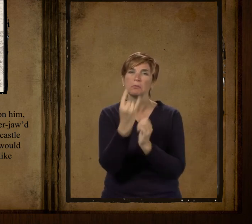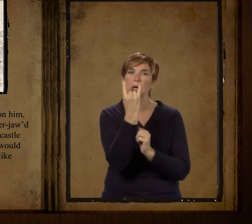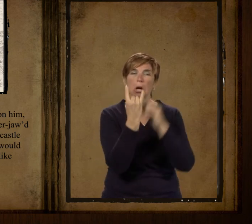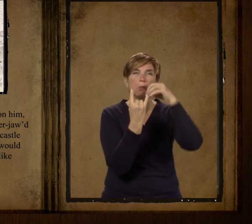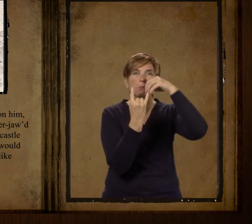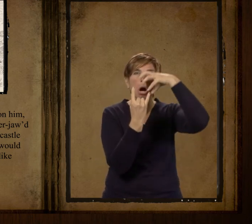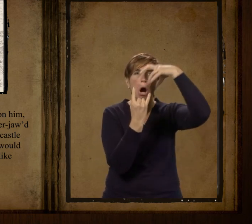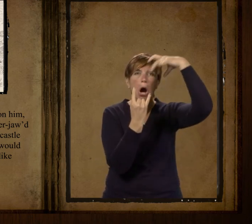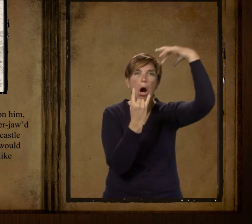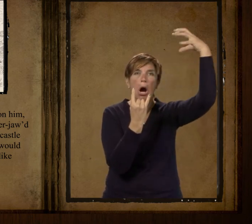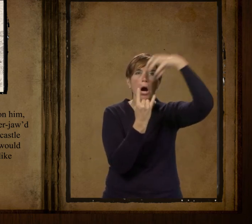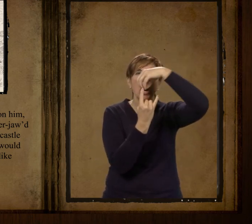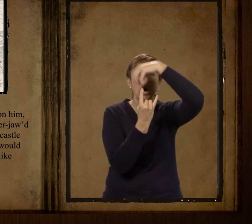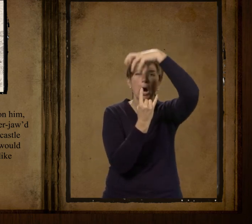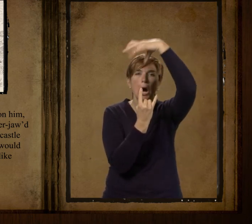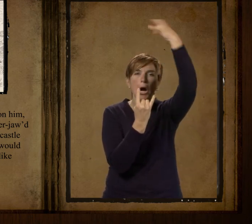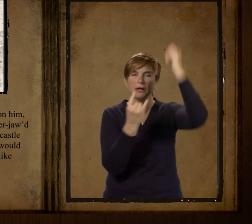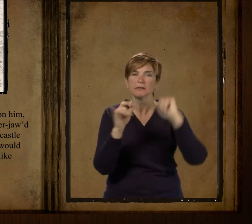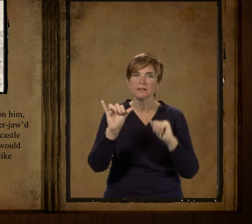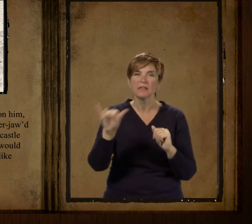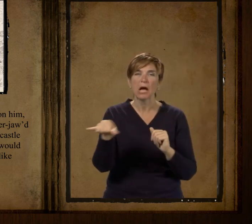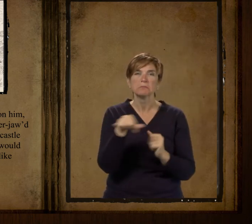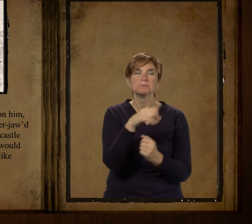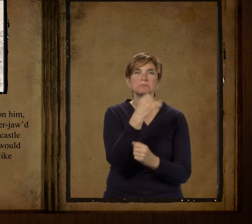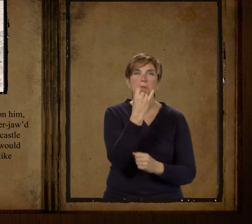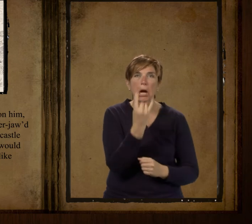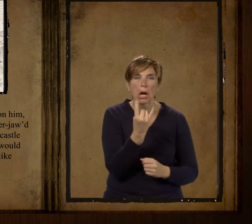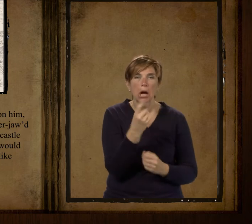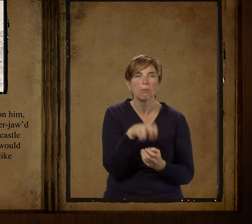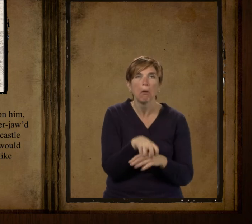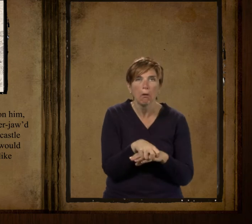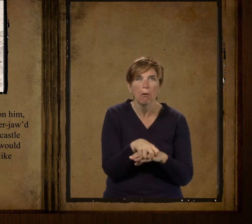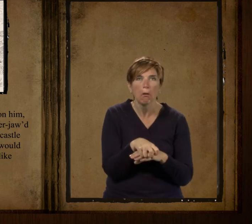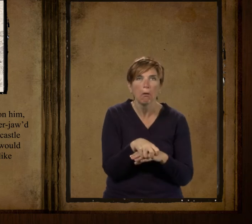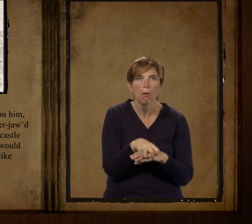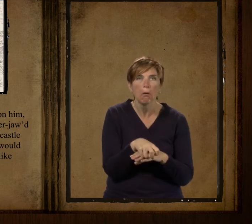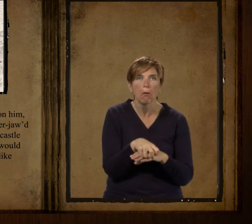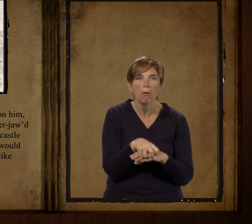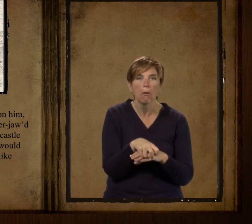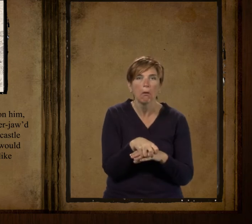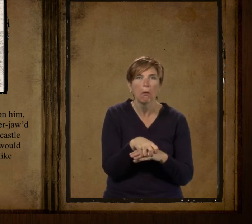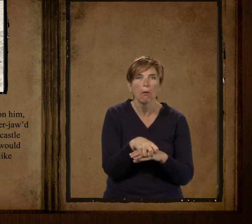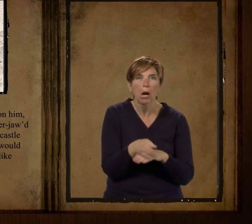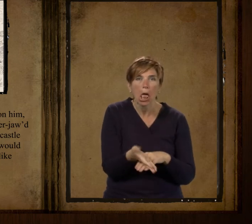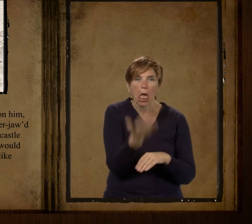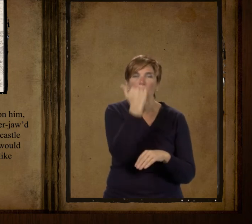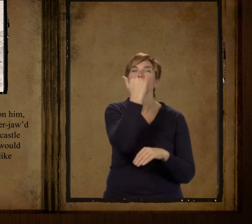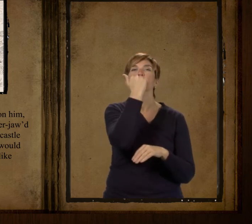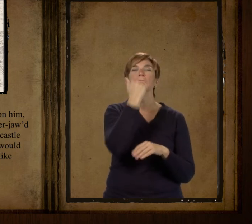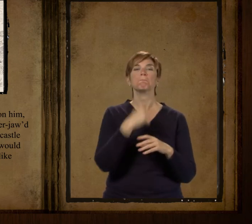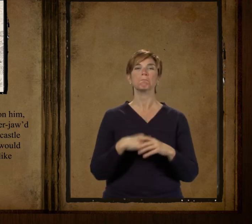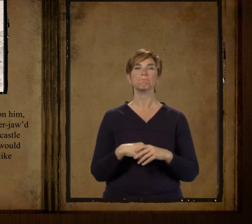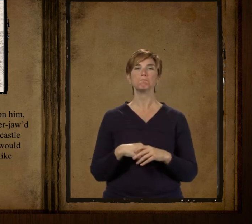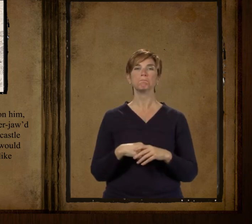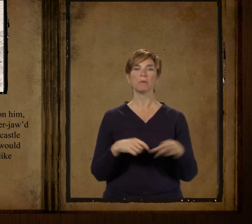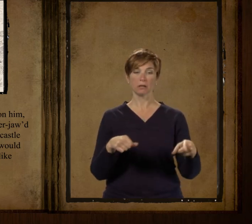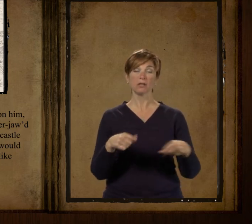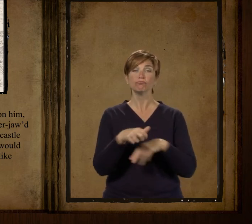full castle of a steamboat and his teeth would uncover and shine savage like the furnaces